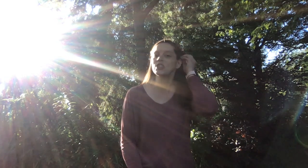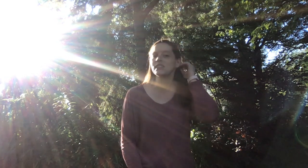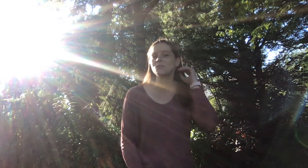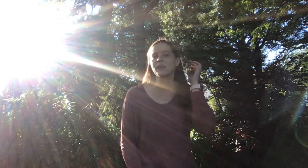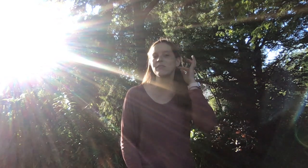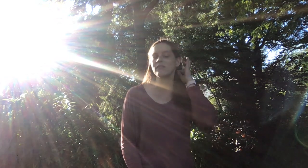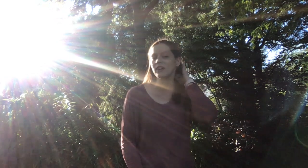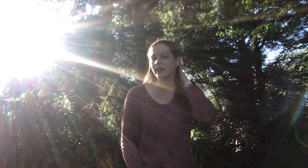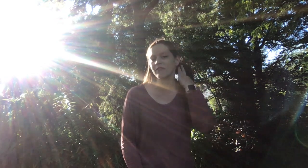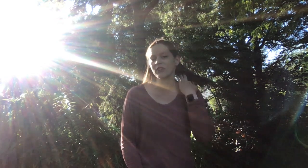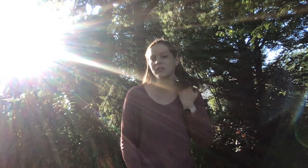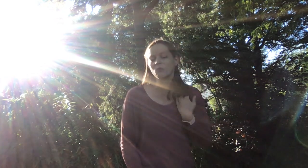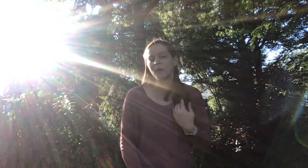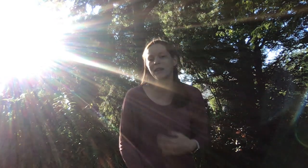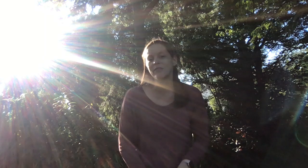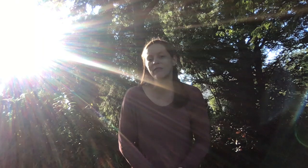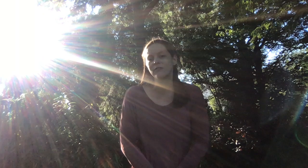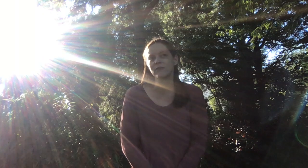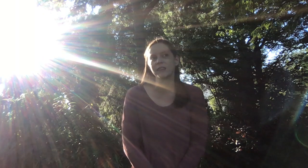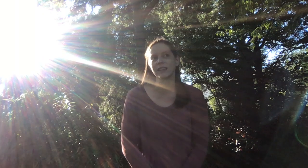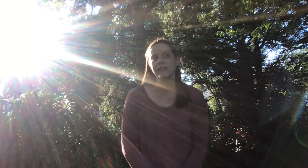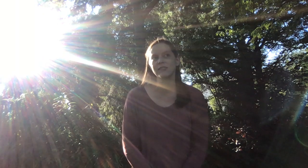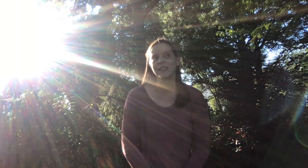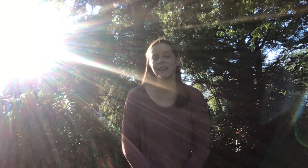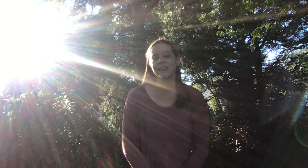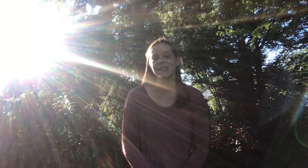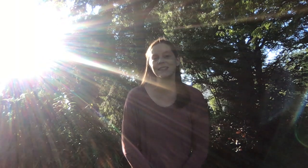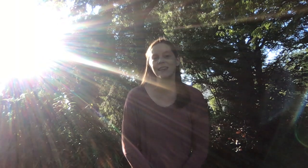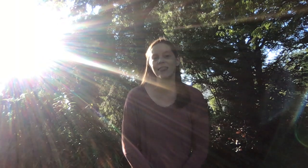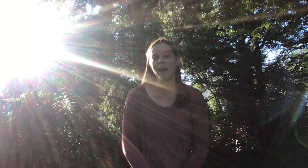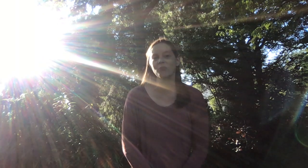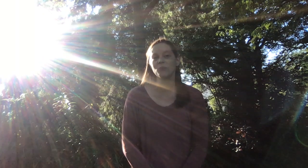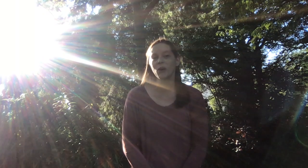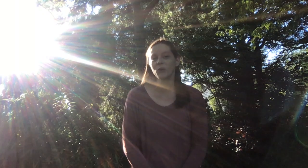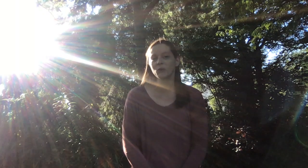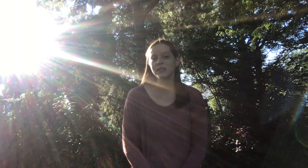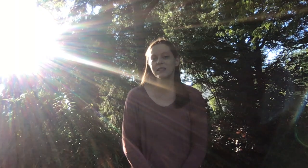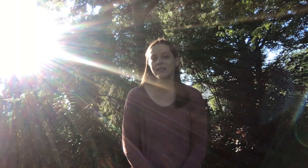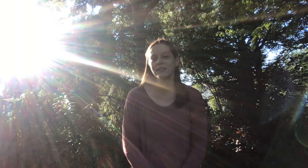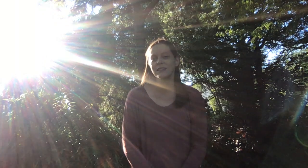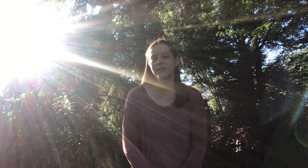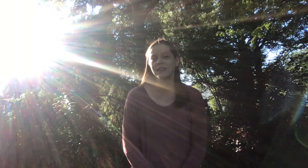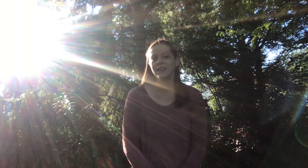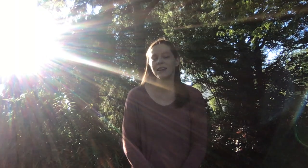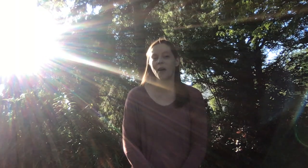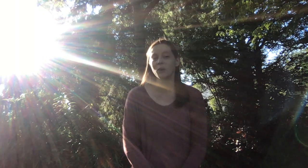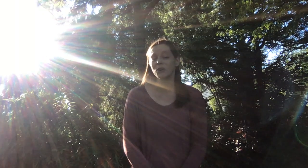she's one of the very first women that lived in England that wrote a book,